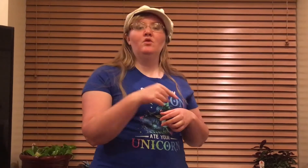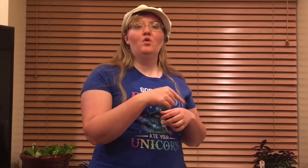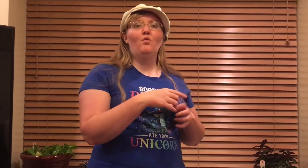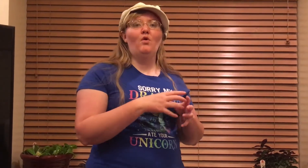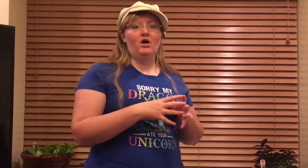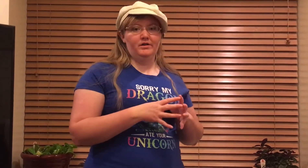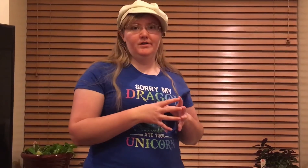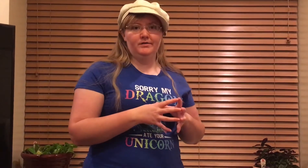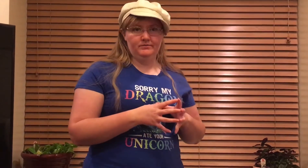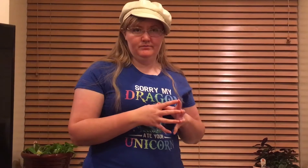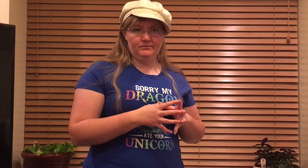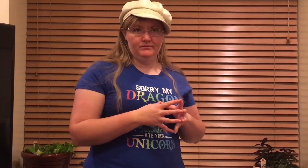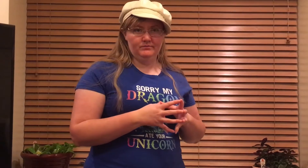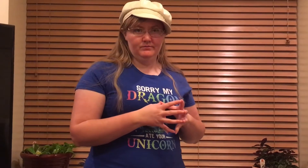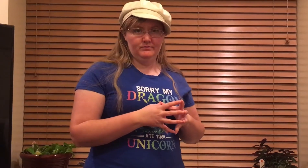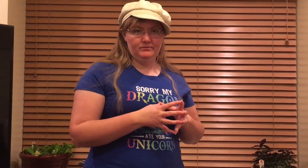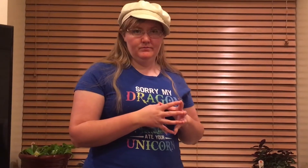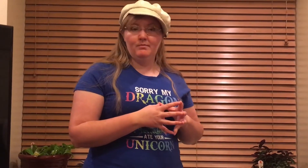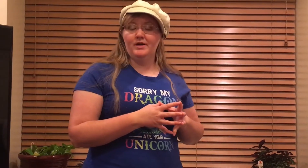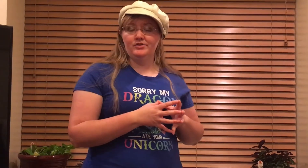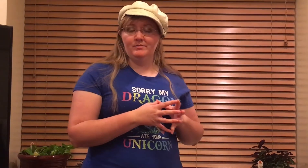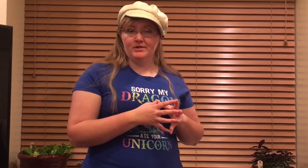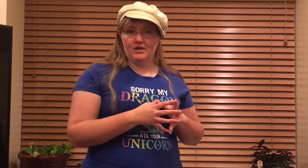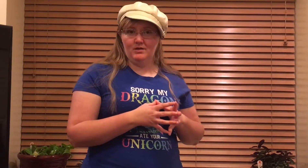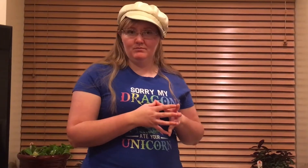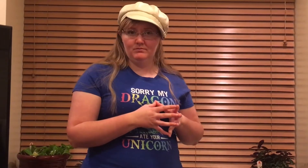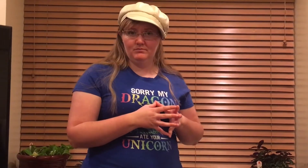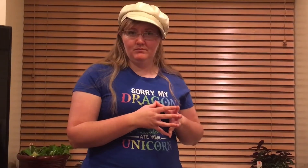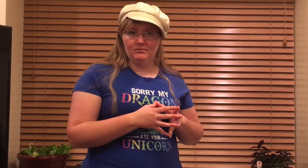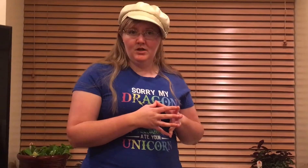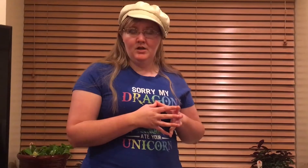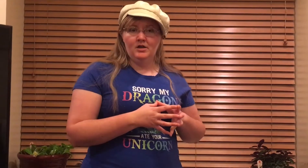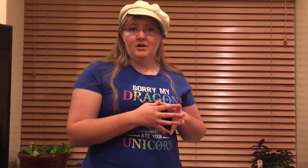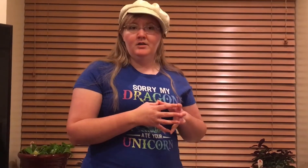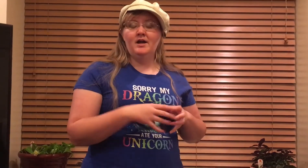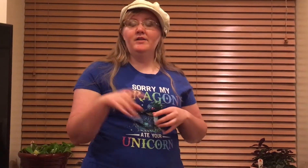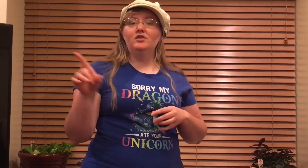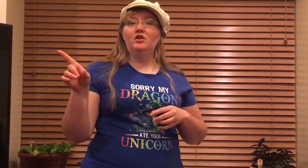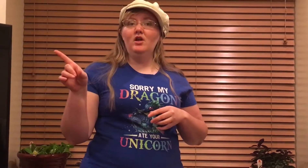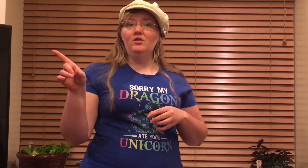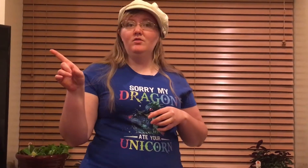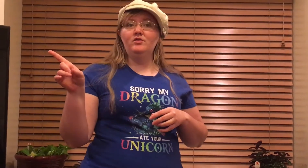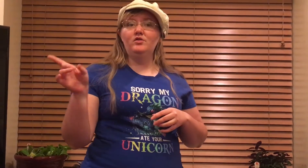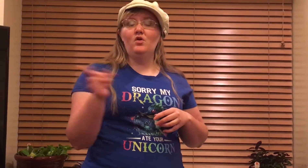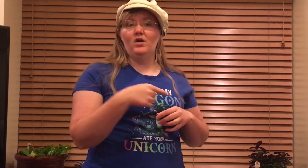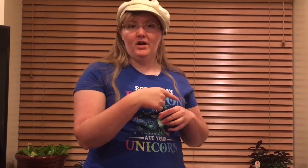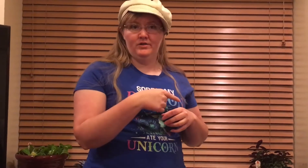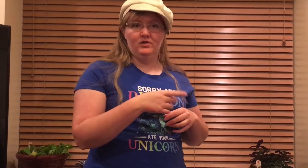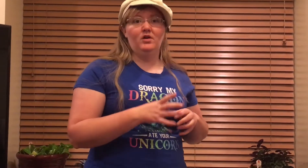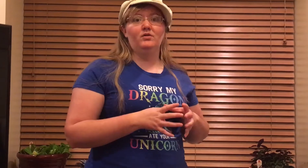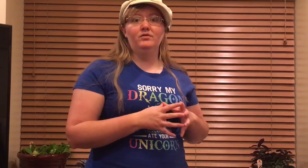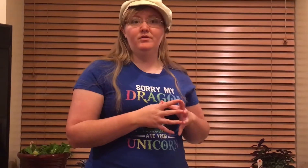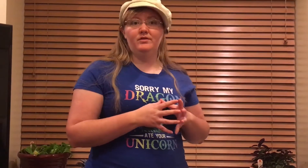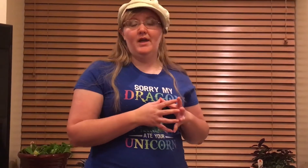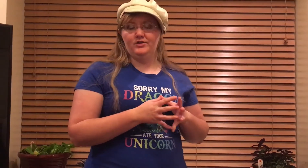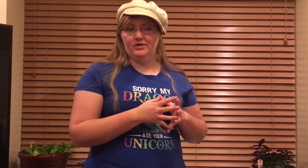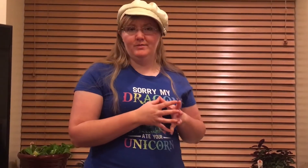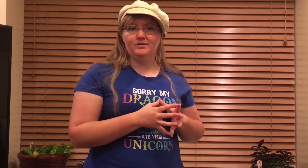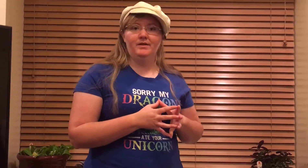walking. But she must come, neither clothed or unclothed, and she must be